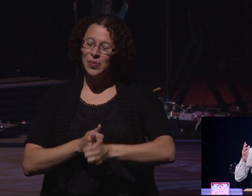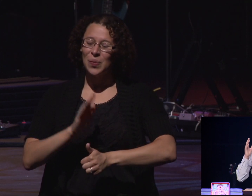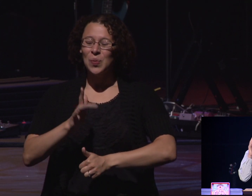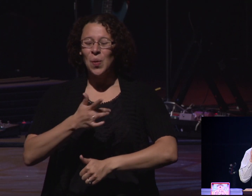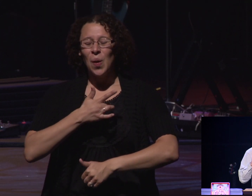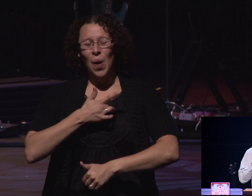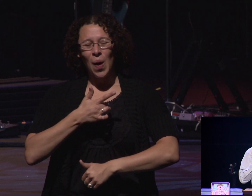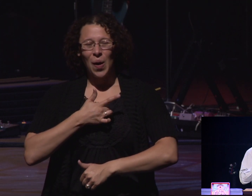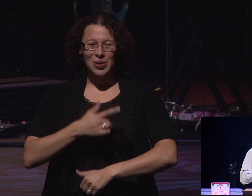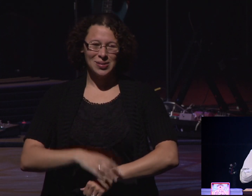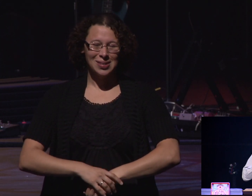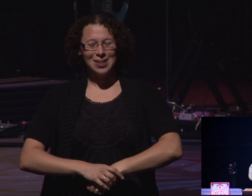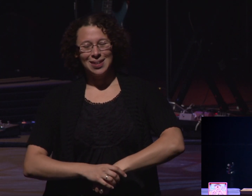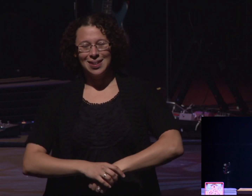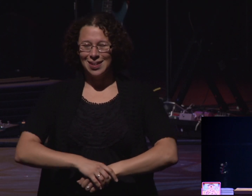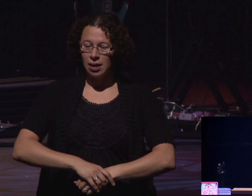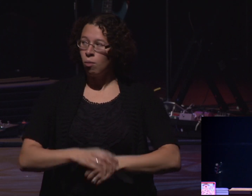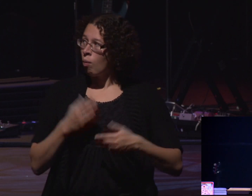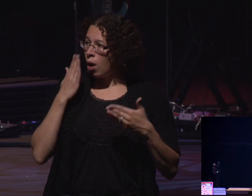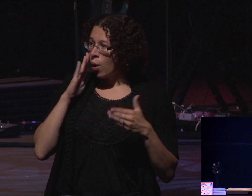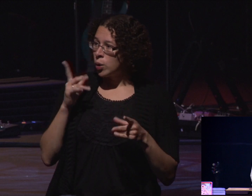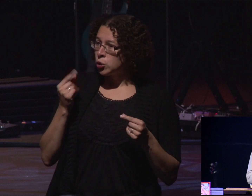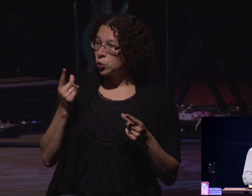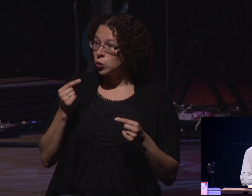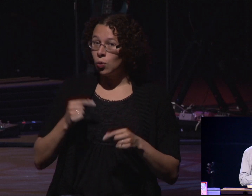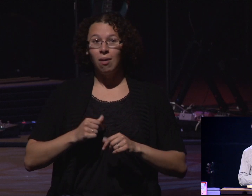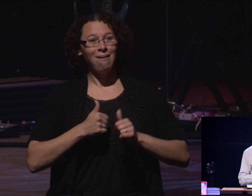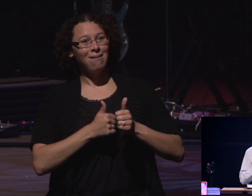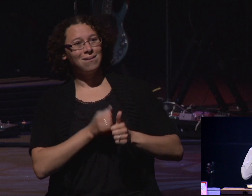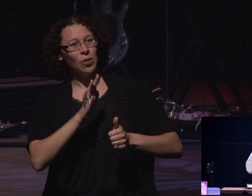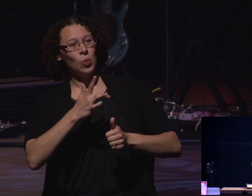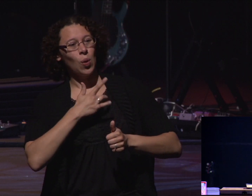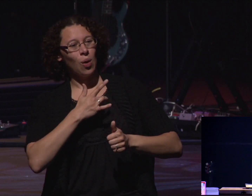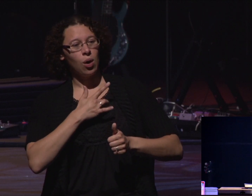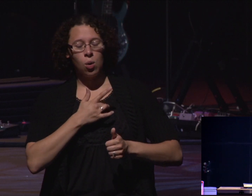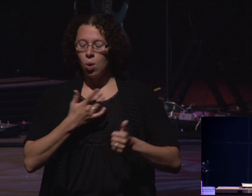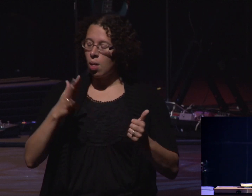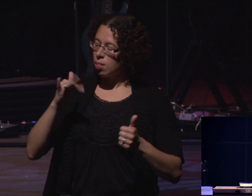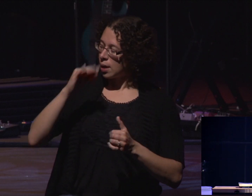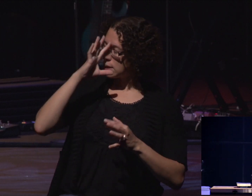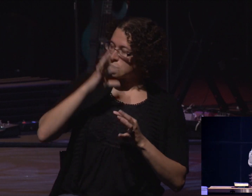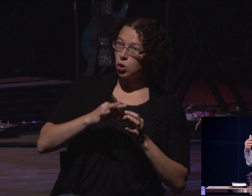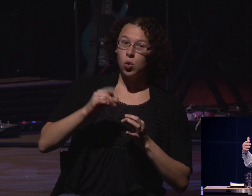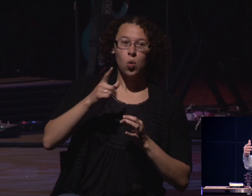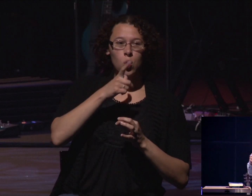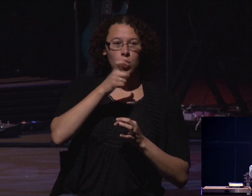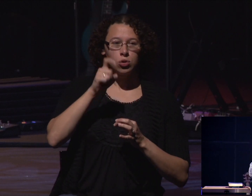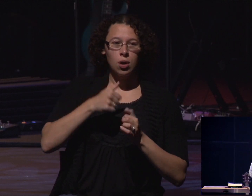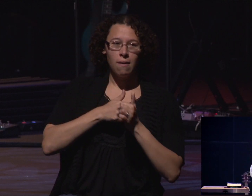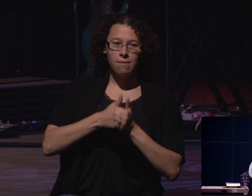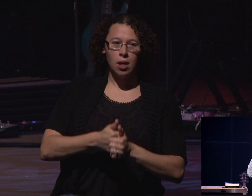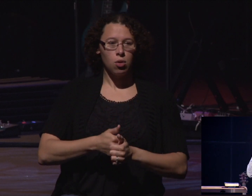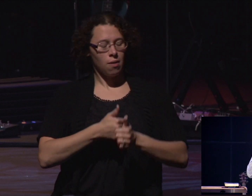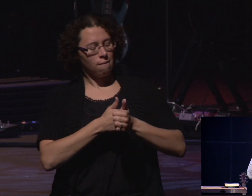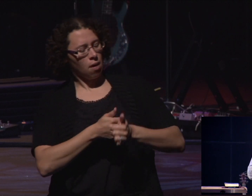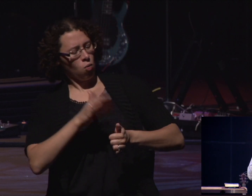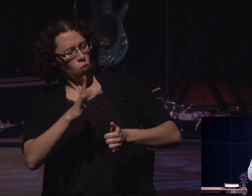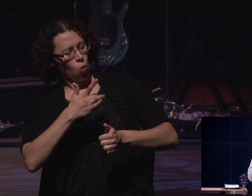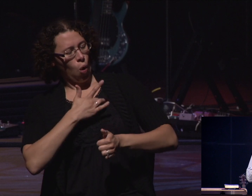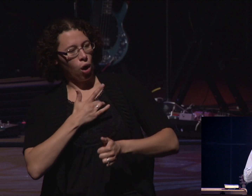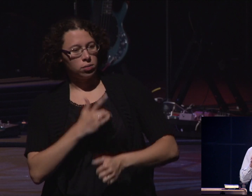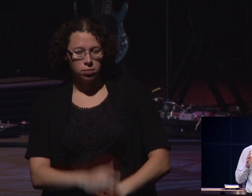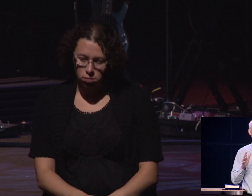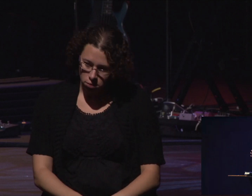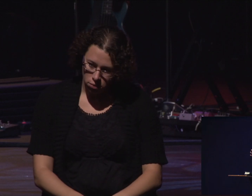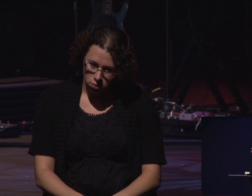Follow your, just follow your heart. I don't know what to do. Just follow your heart. Which decision should I go? Who should I follow? Always just follow